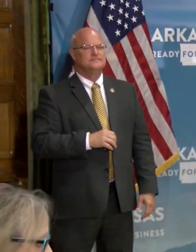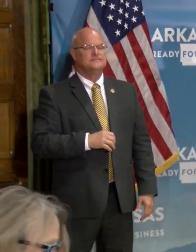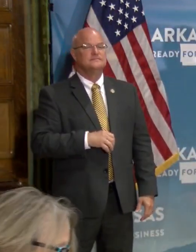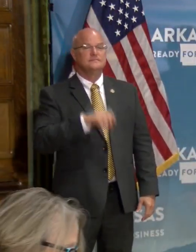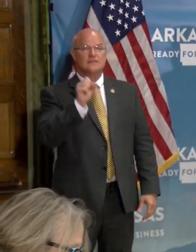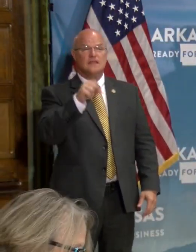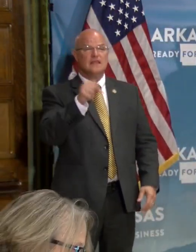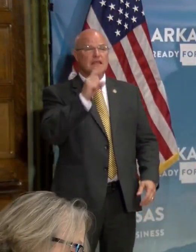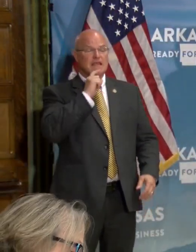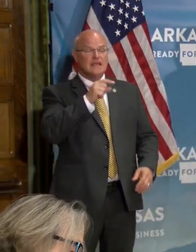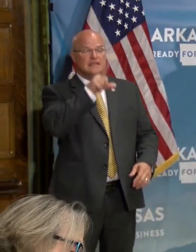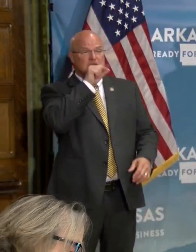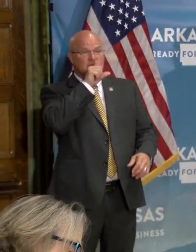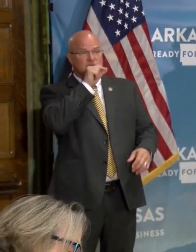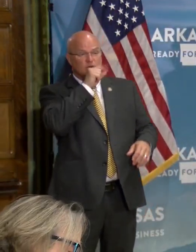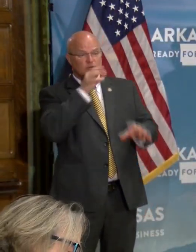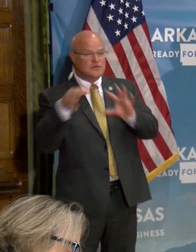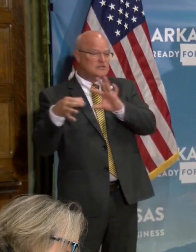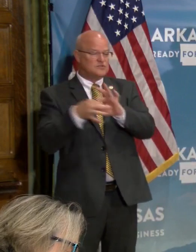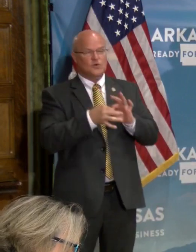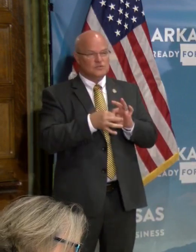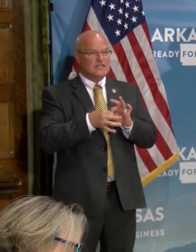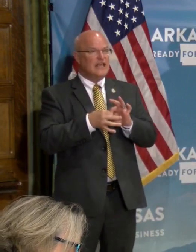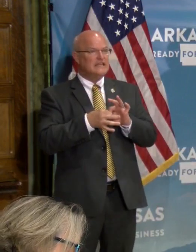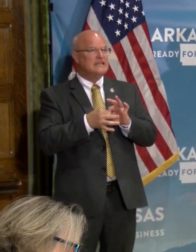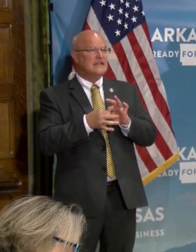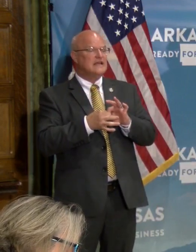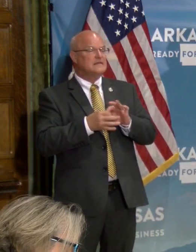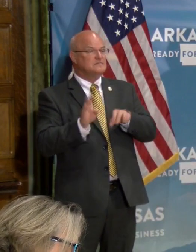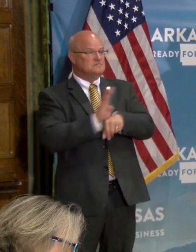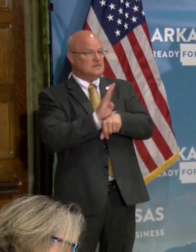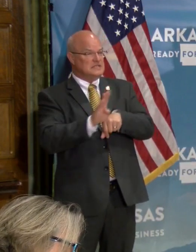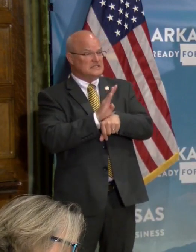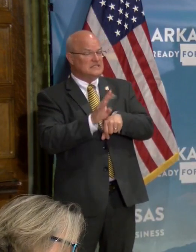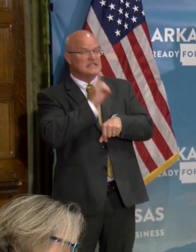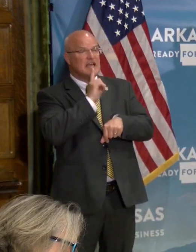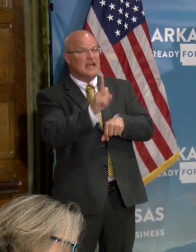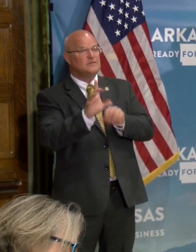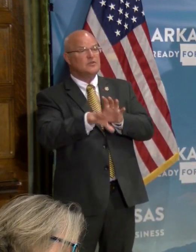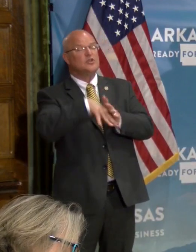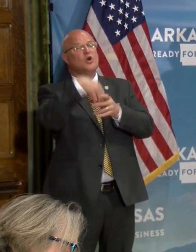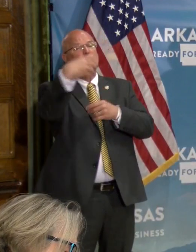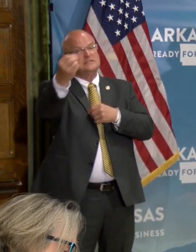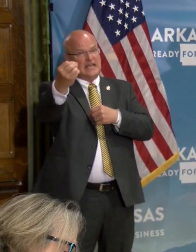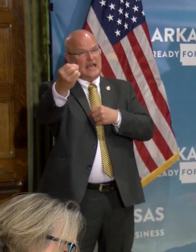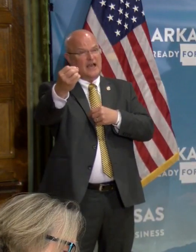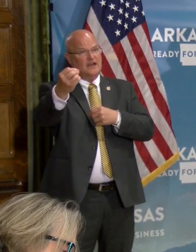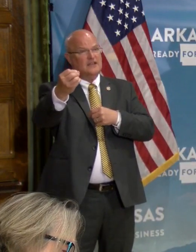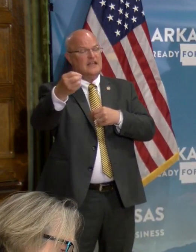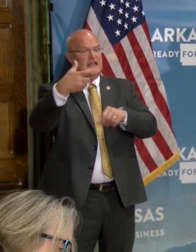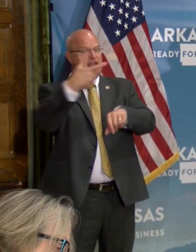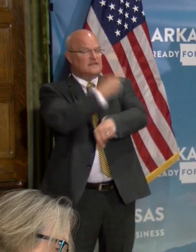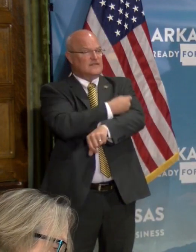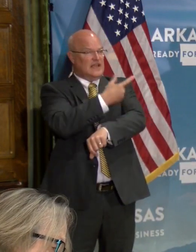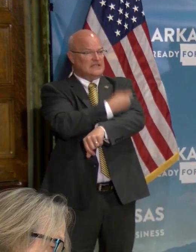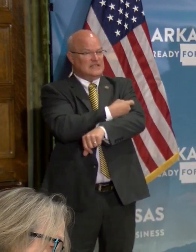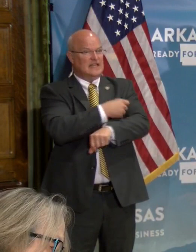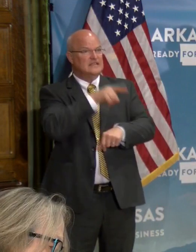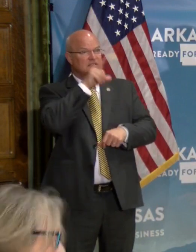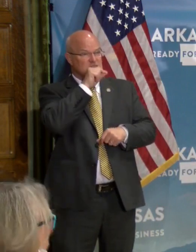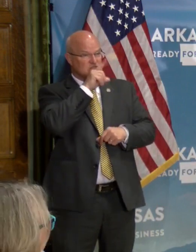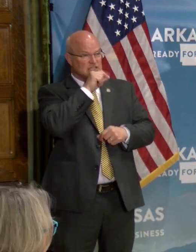Yes, it's a poultry associated, uh, business that actually goes out and, and vaccinates poultry.